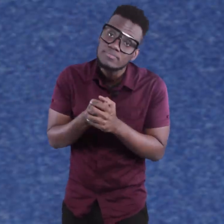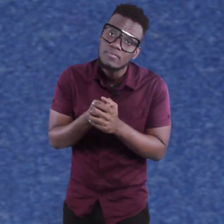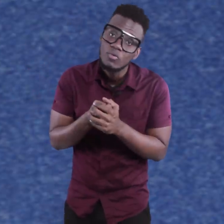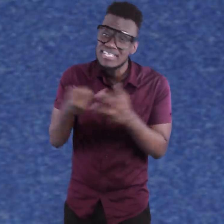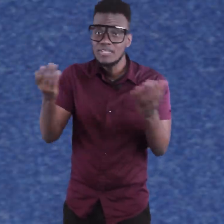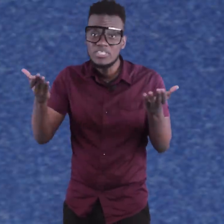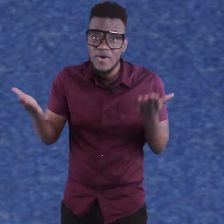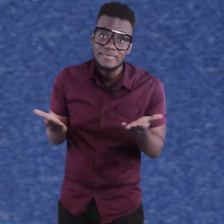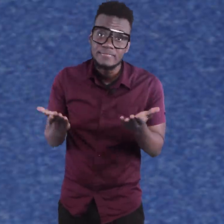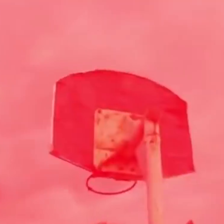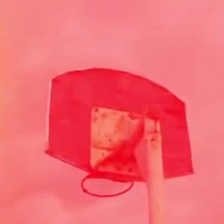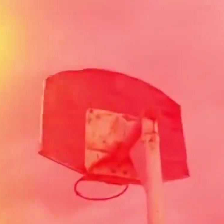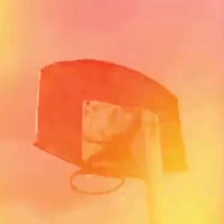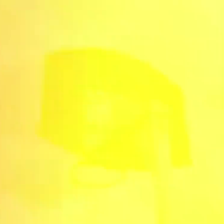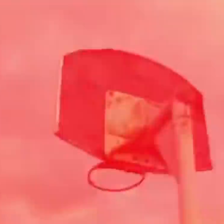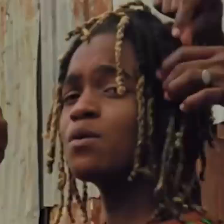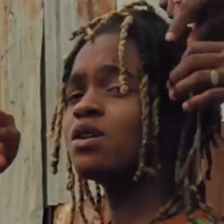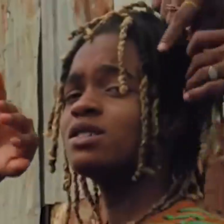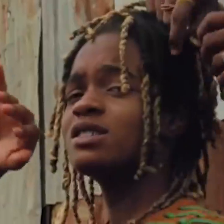we have Toast, hmm? What's in that Toast bread?